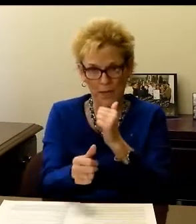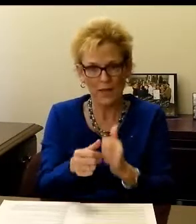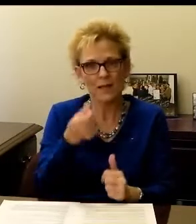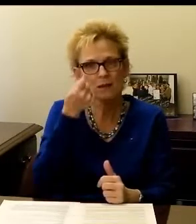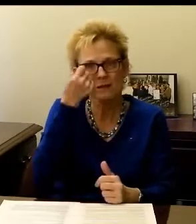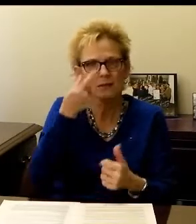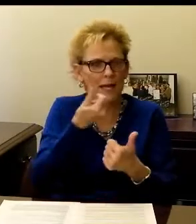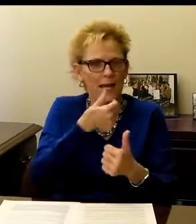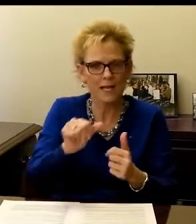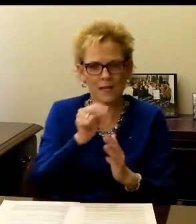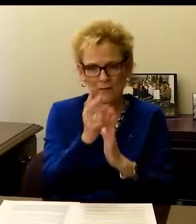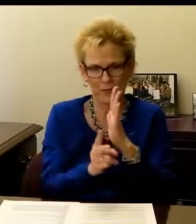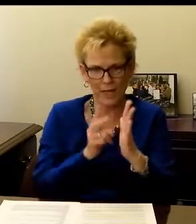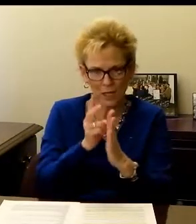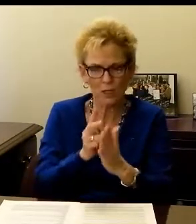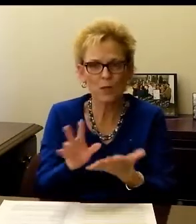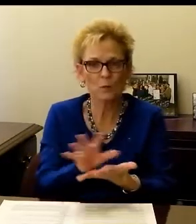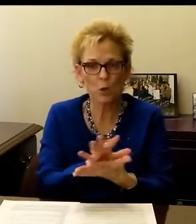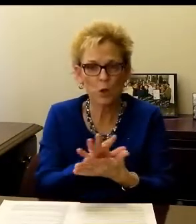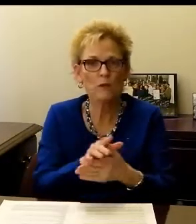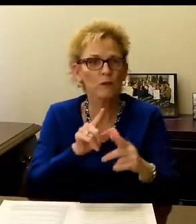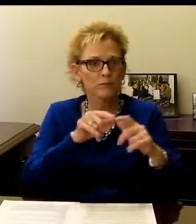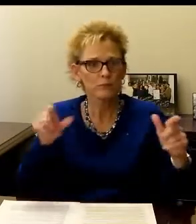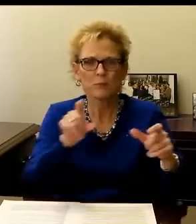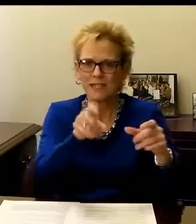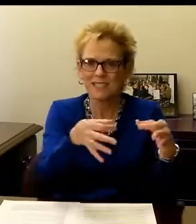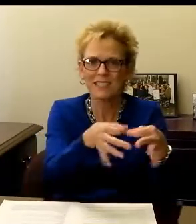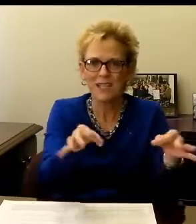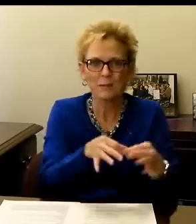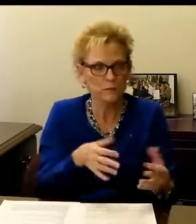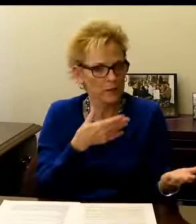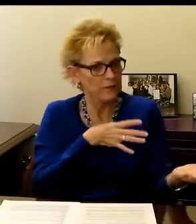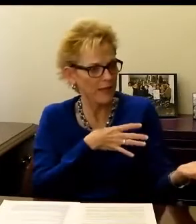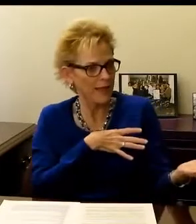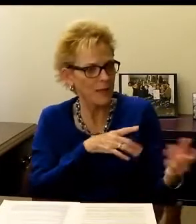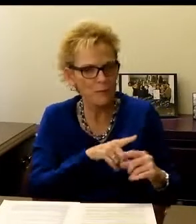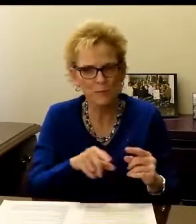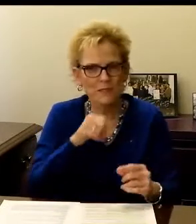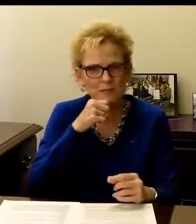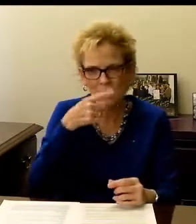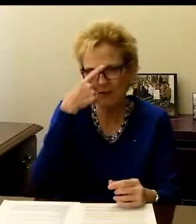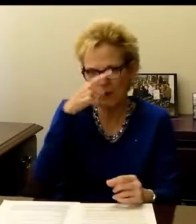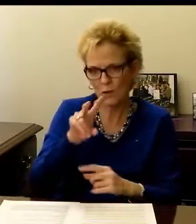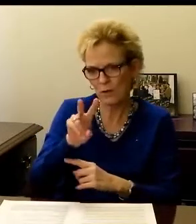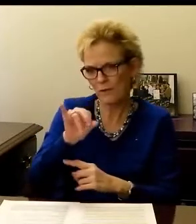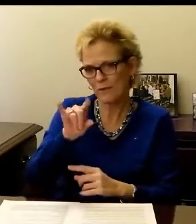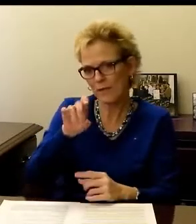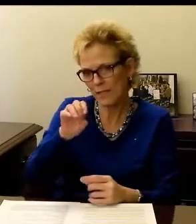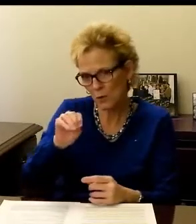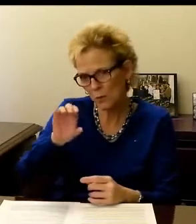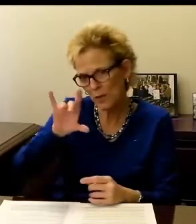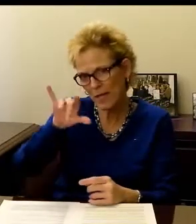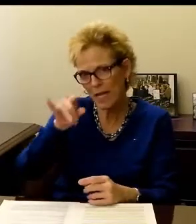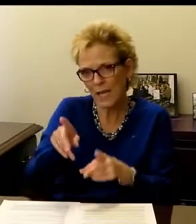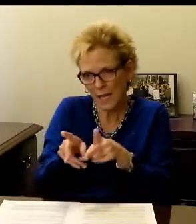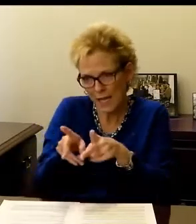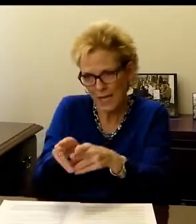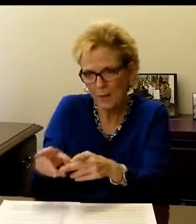There's a new law that was passed requiring any video and movie to be captioned. But the law doesn't apply to